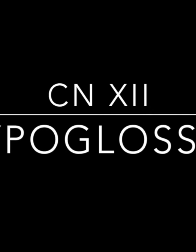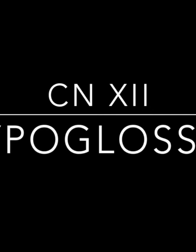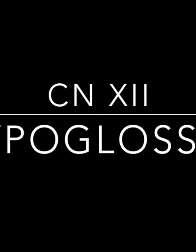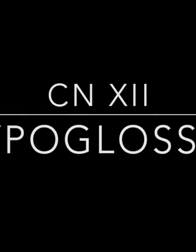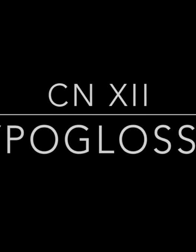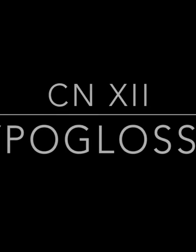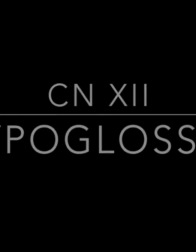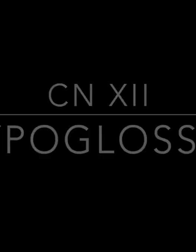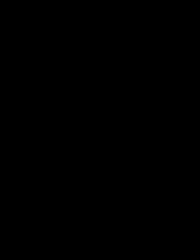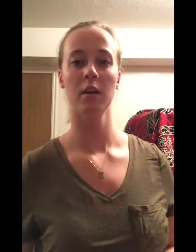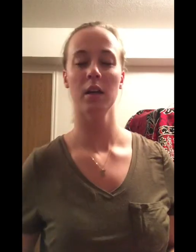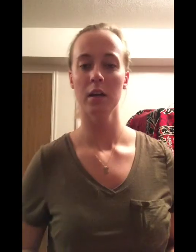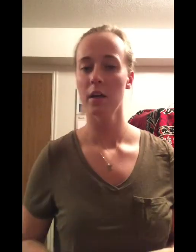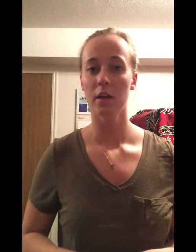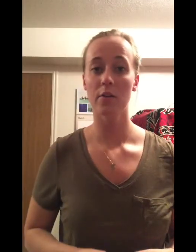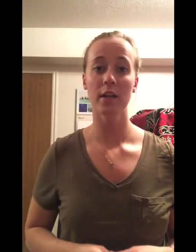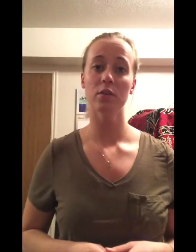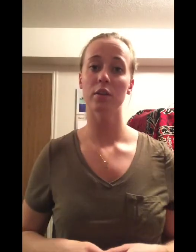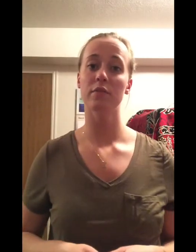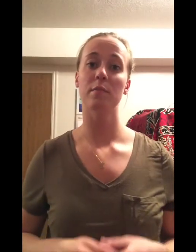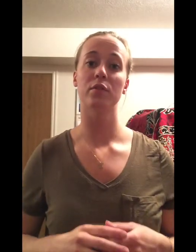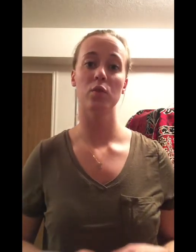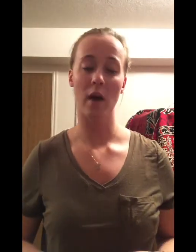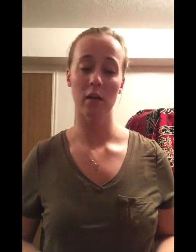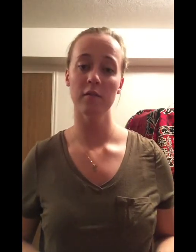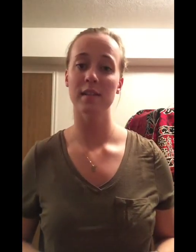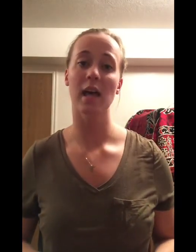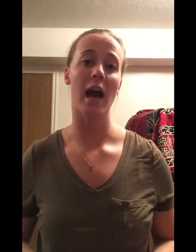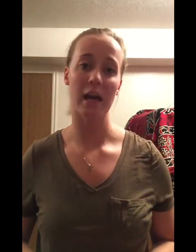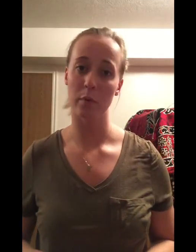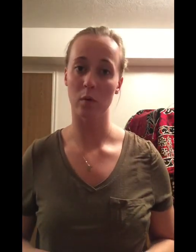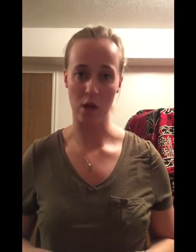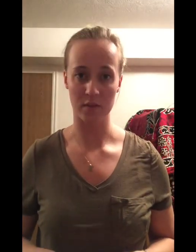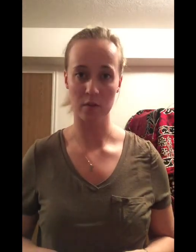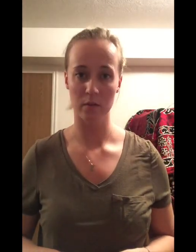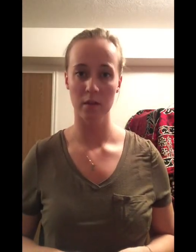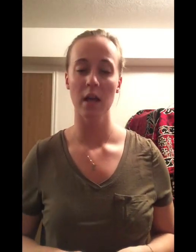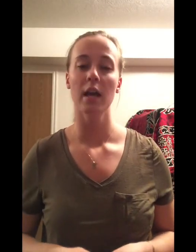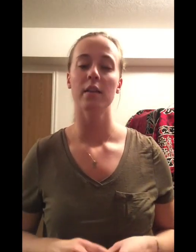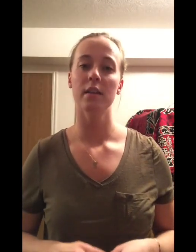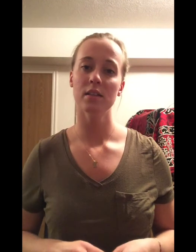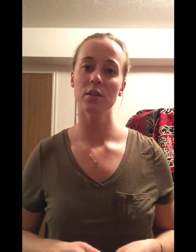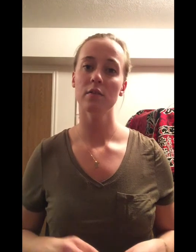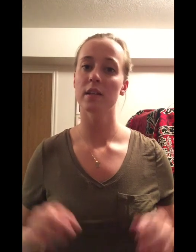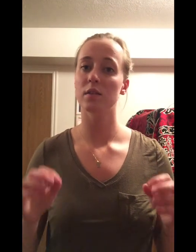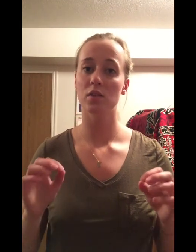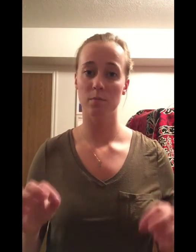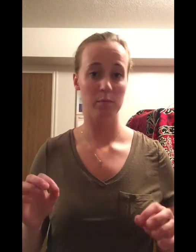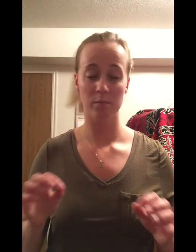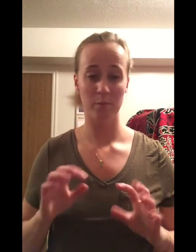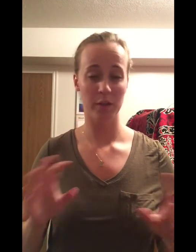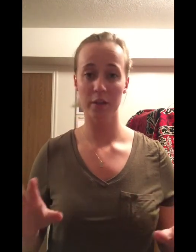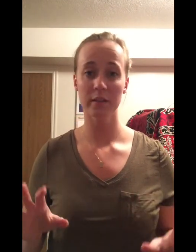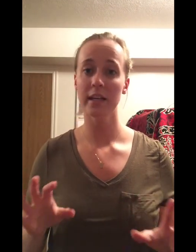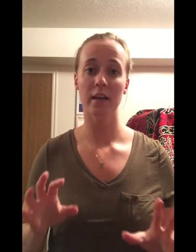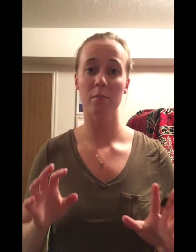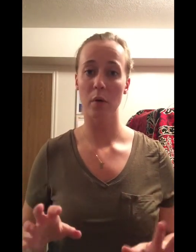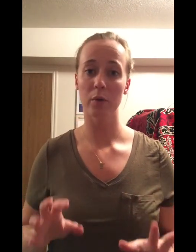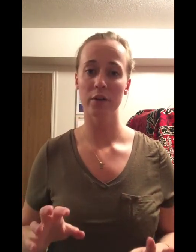So Cranial nerve number 12 is the hypoglossal. This nerve is purely a motor